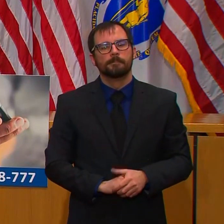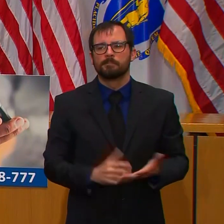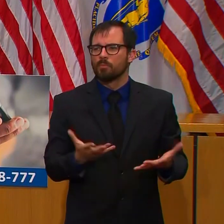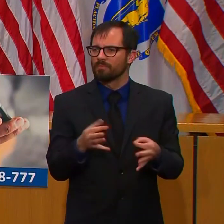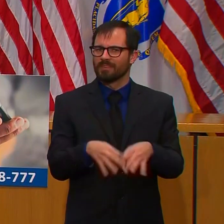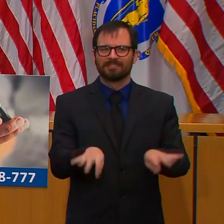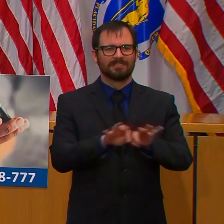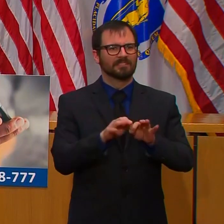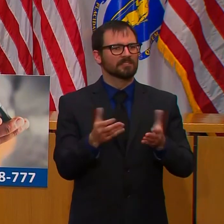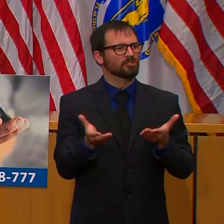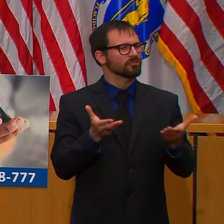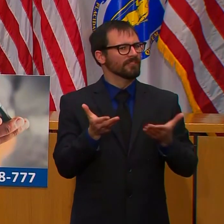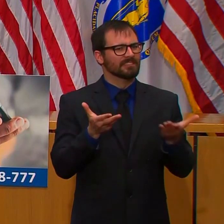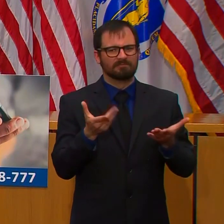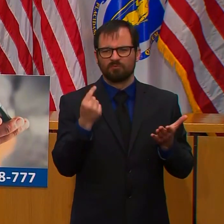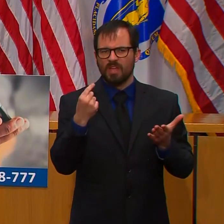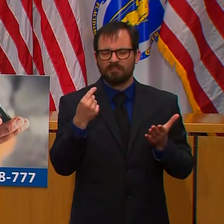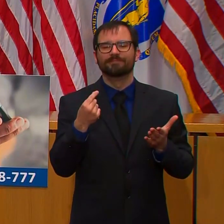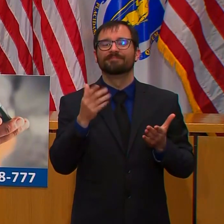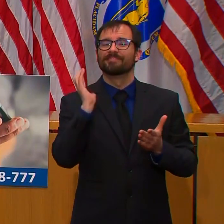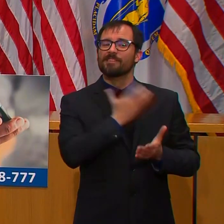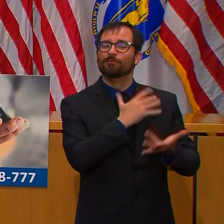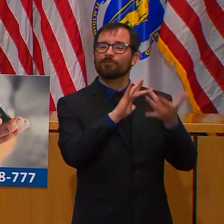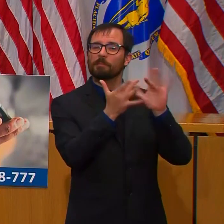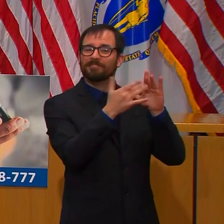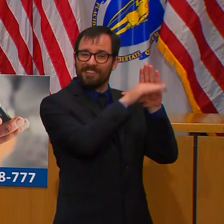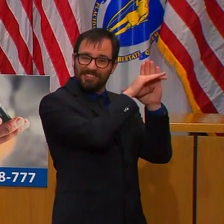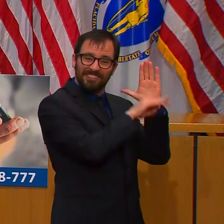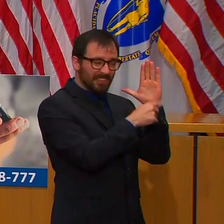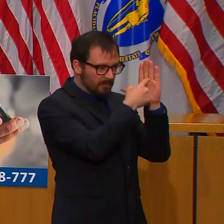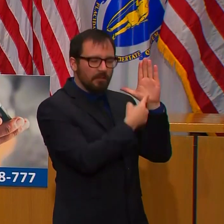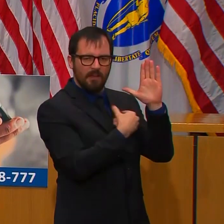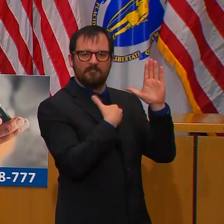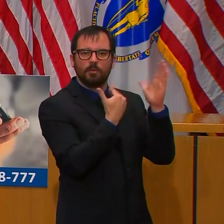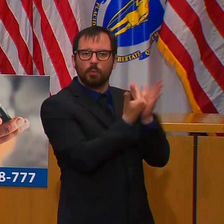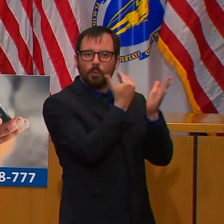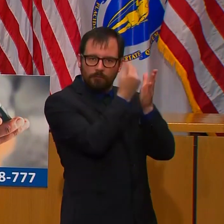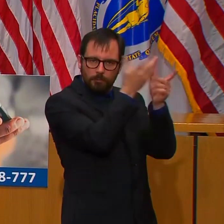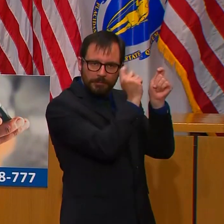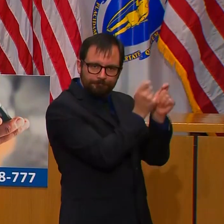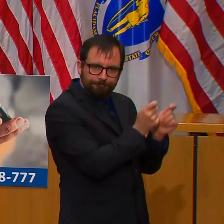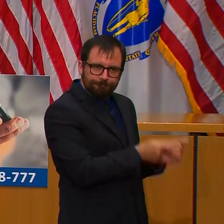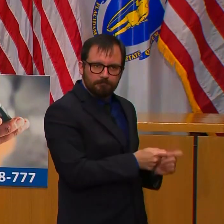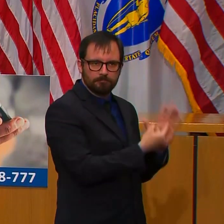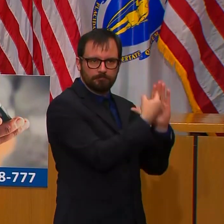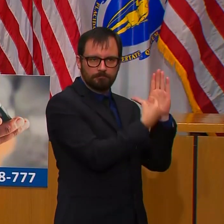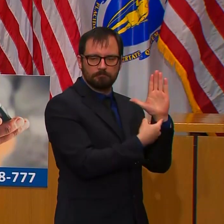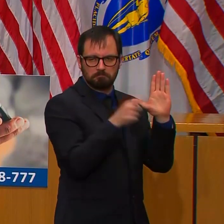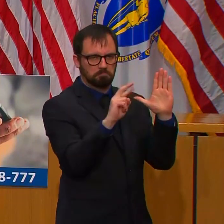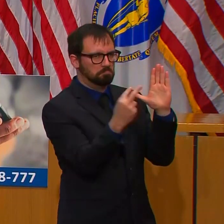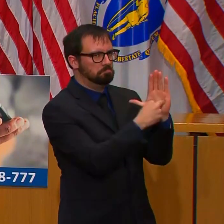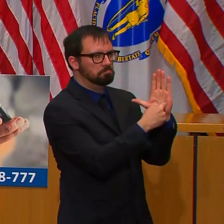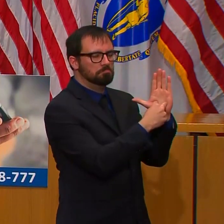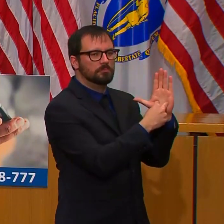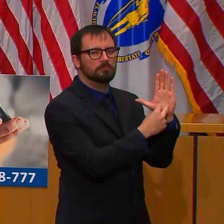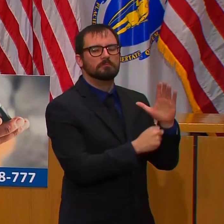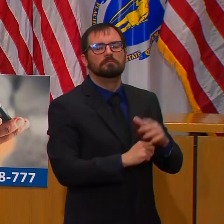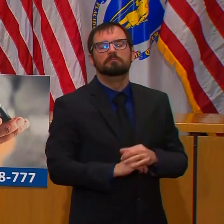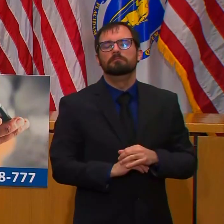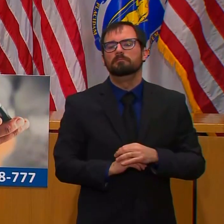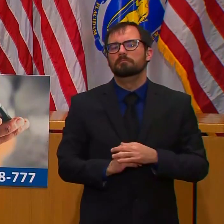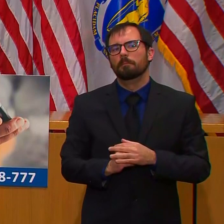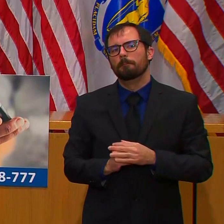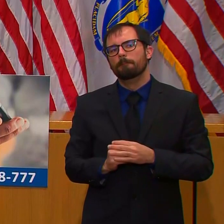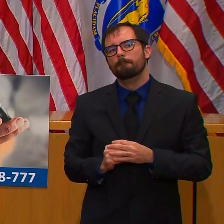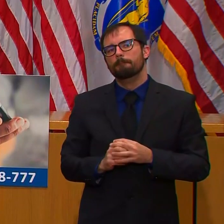and workforces related to COVID-19 that will continue to operate during this time period. I'll get